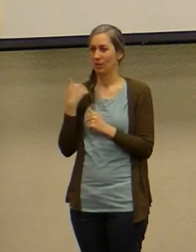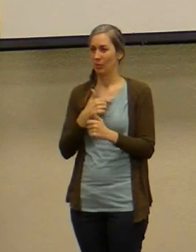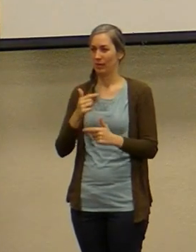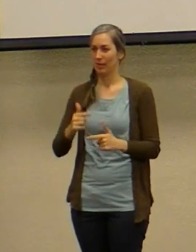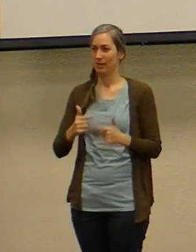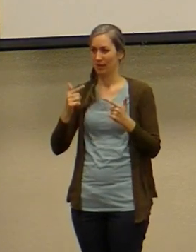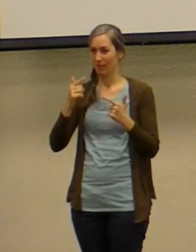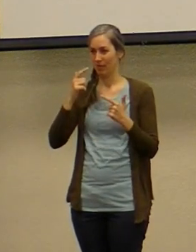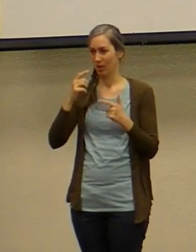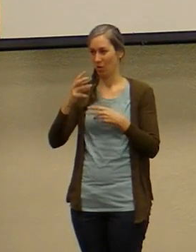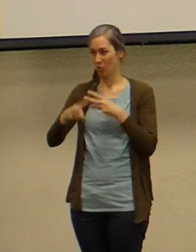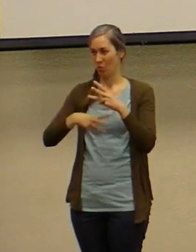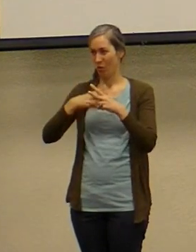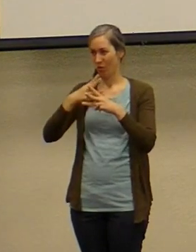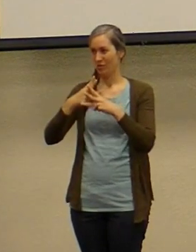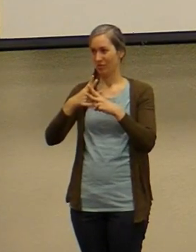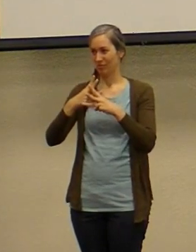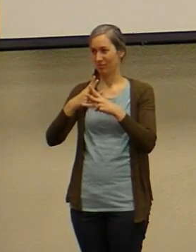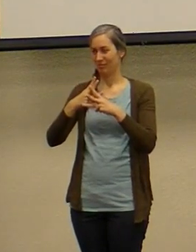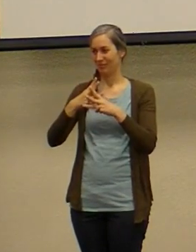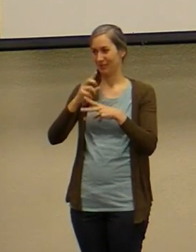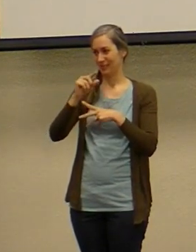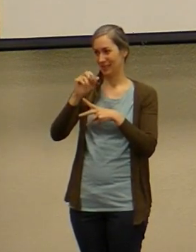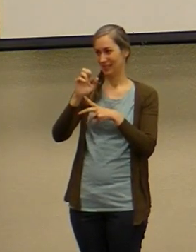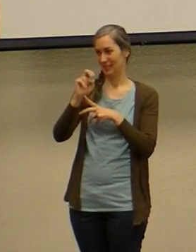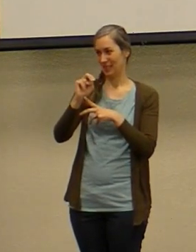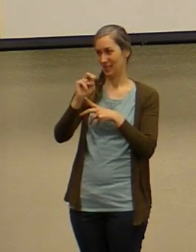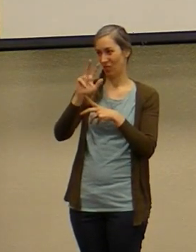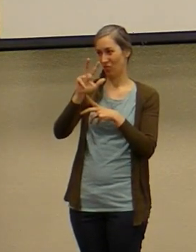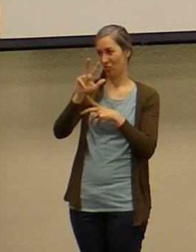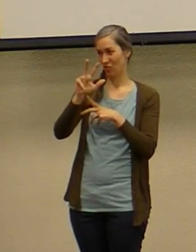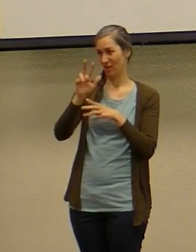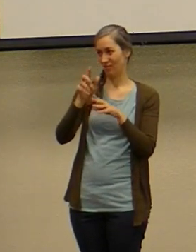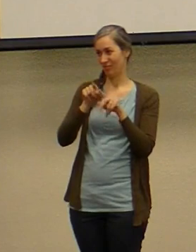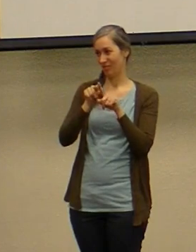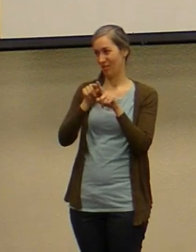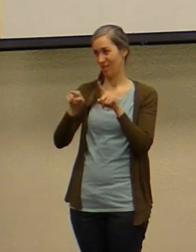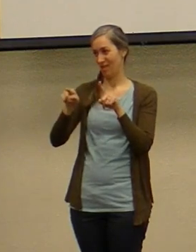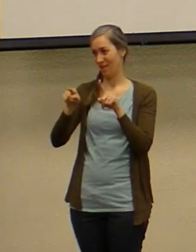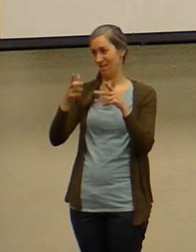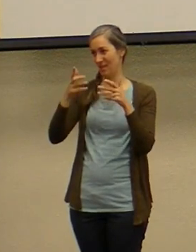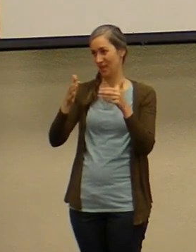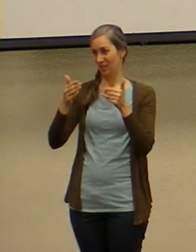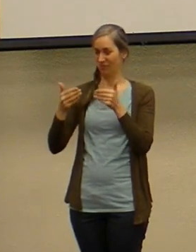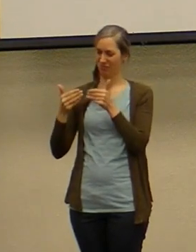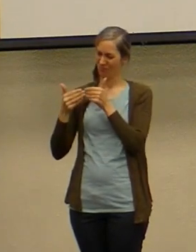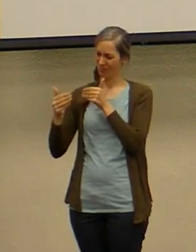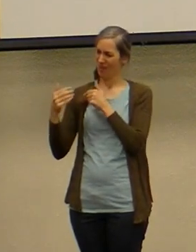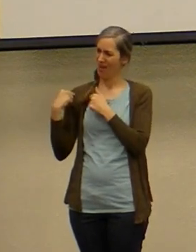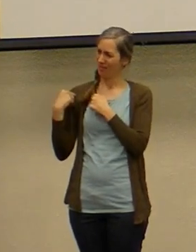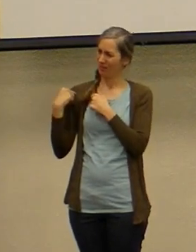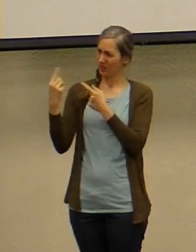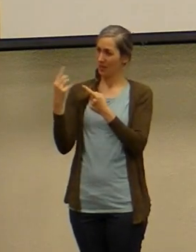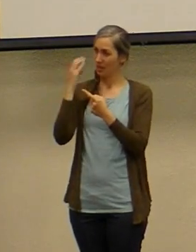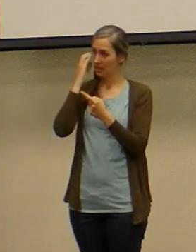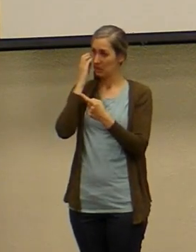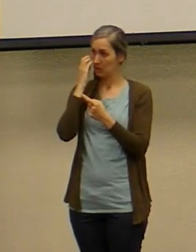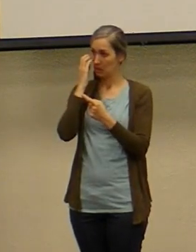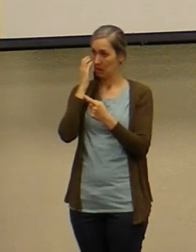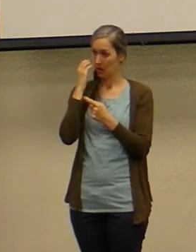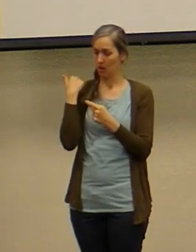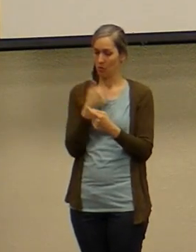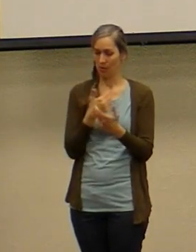those children those inner child the inner children often have deep wounds directly tied to those longings and desires